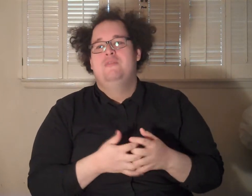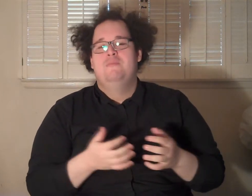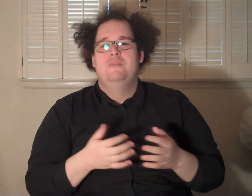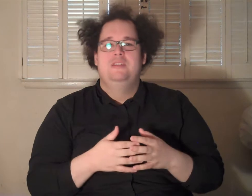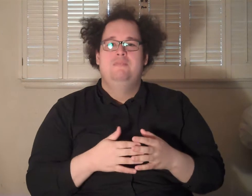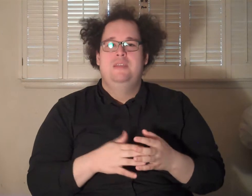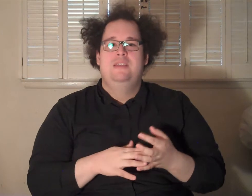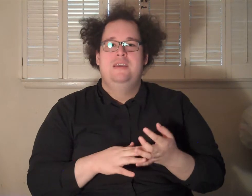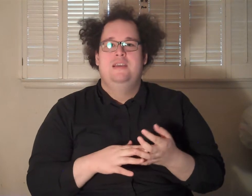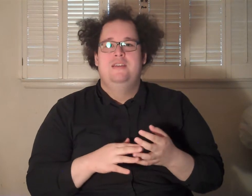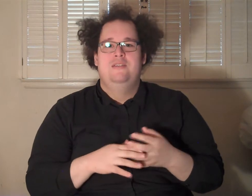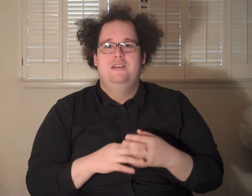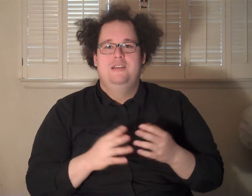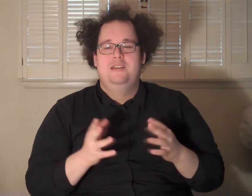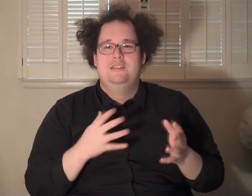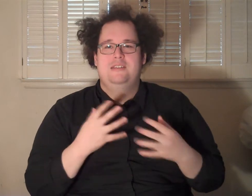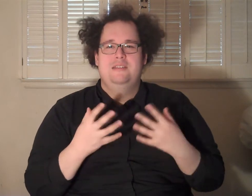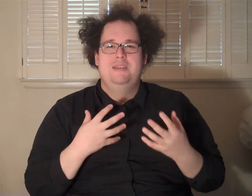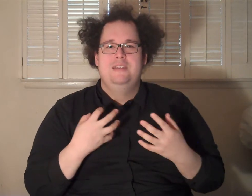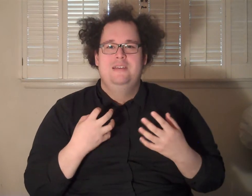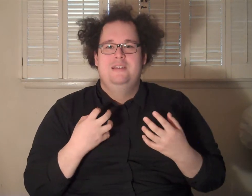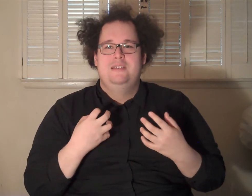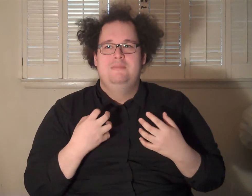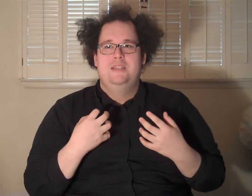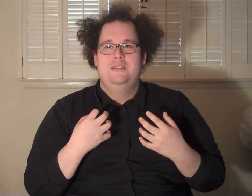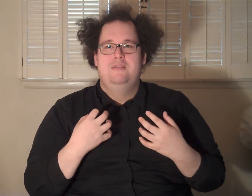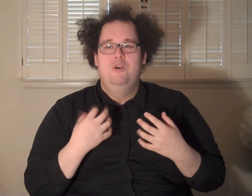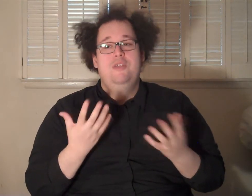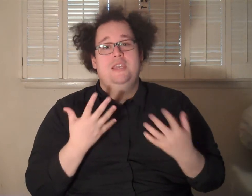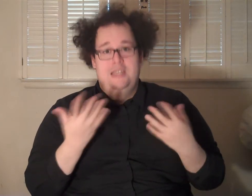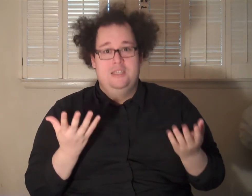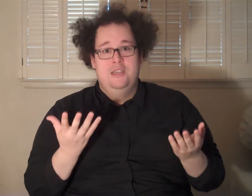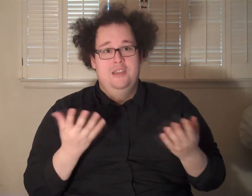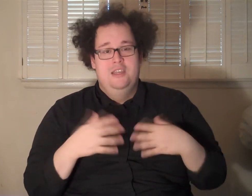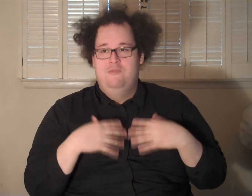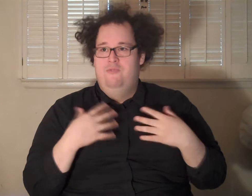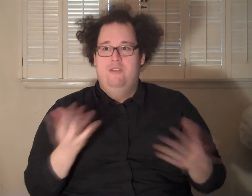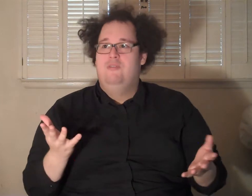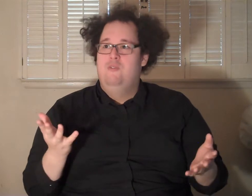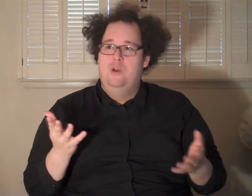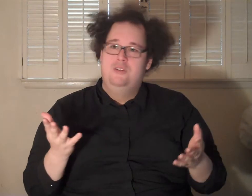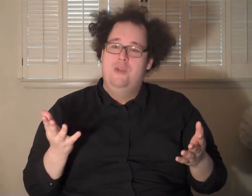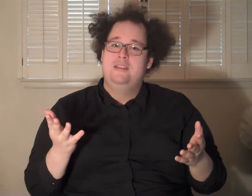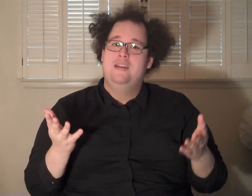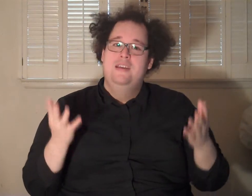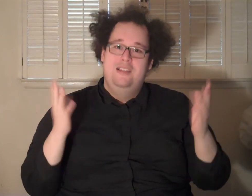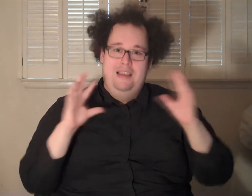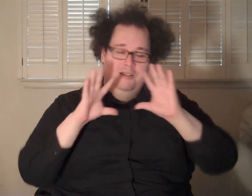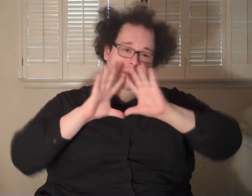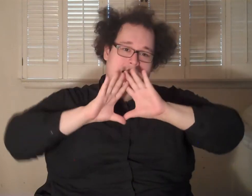there thinking, like, you know, it's going to be something. Well, the thing is, it is good. It's very well directed. Like, I'm talking about,